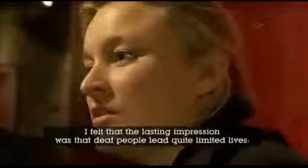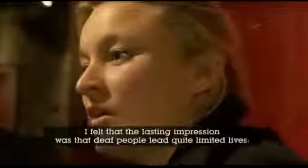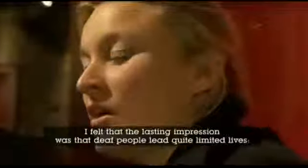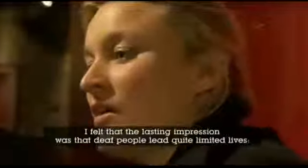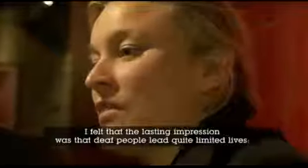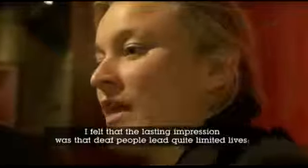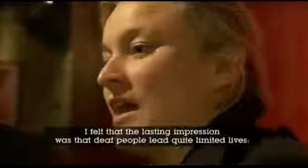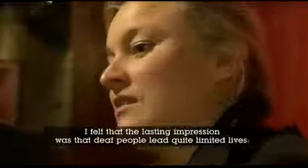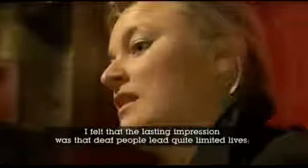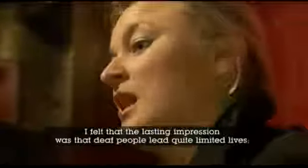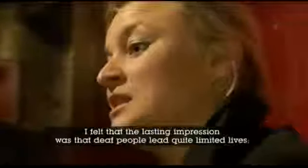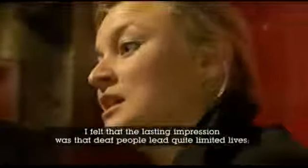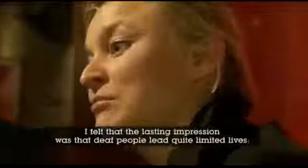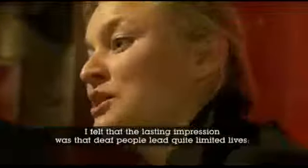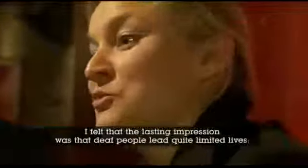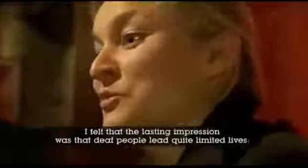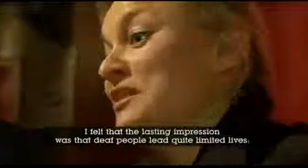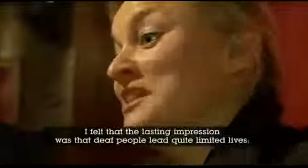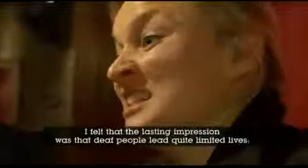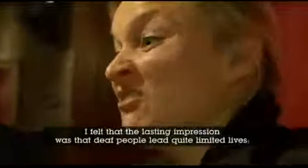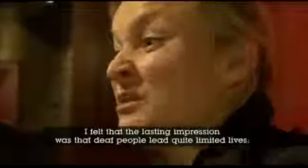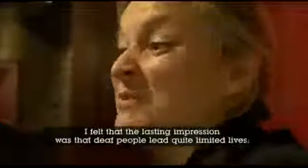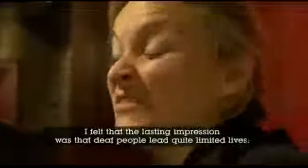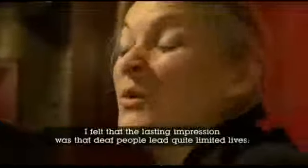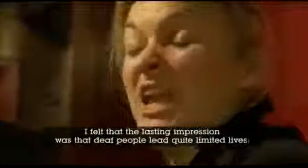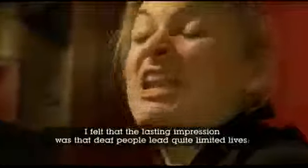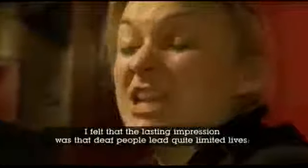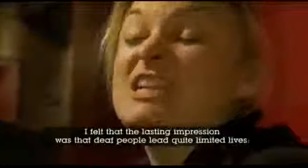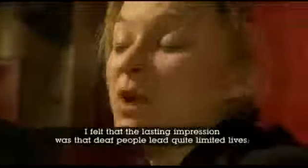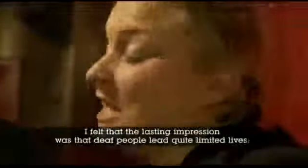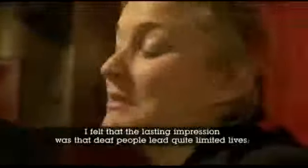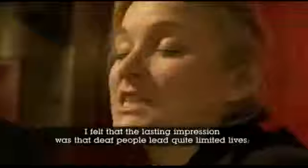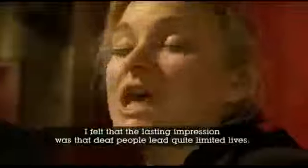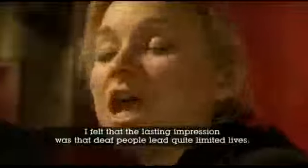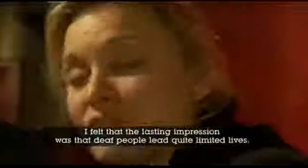the lasting impression was that deaf people lead quite limited lives.